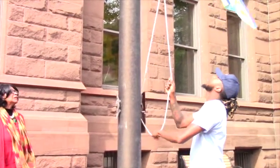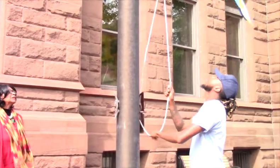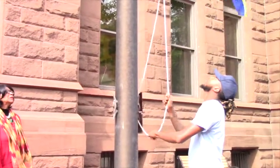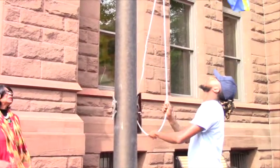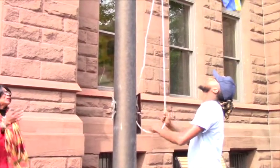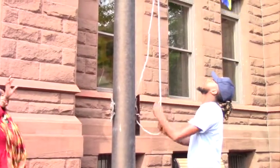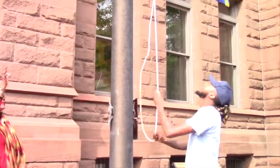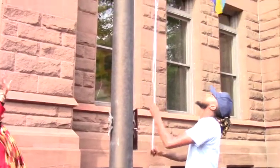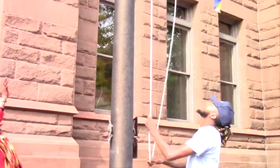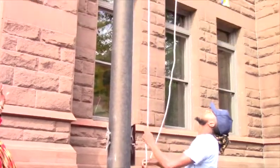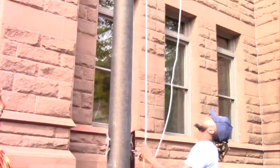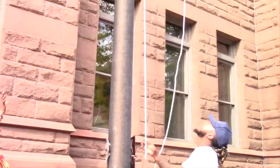Woooo!